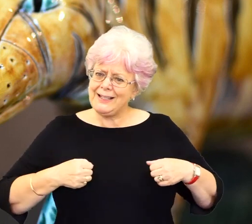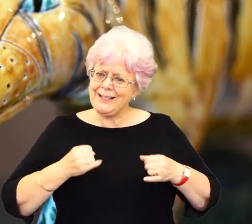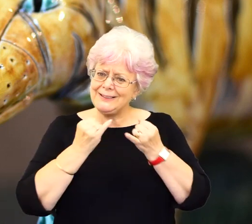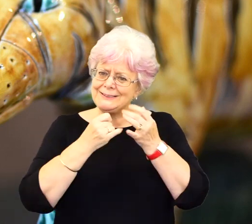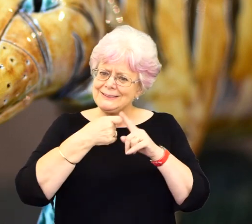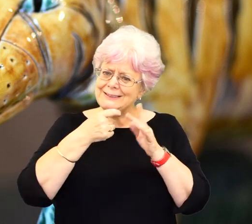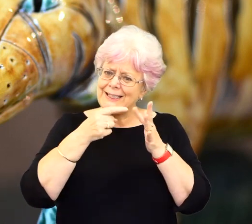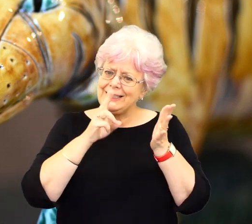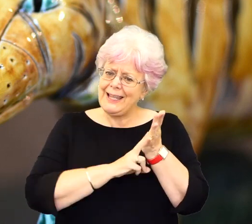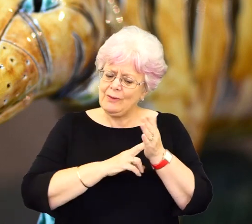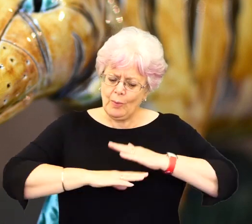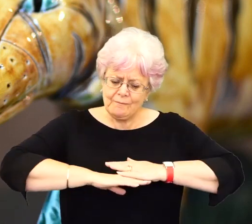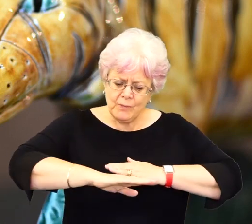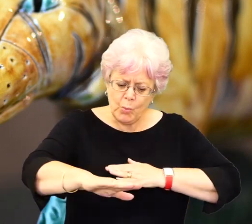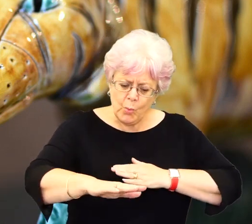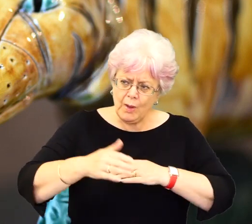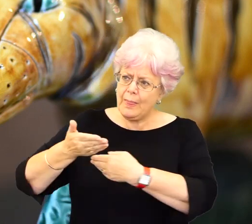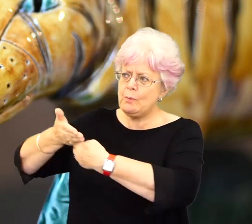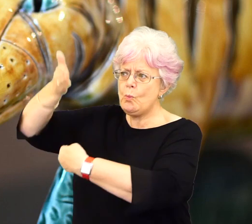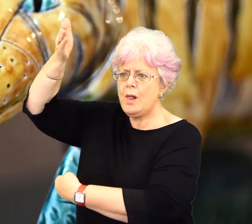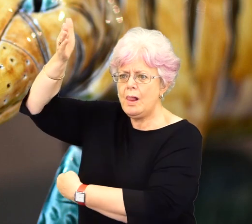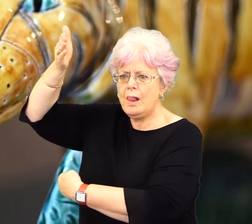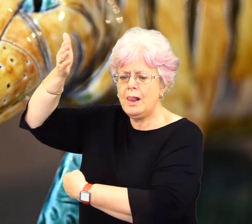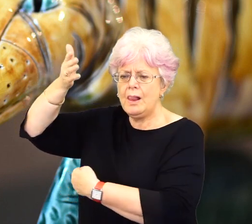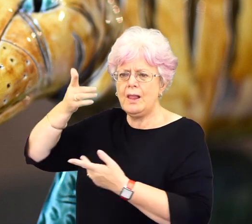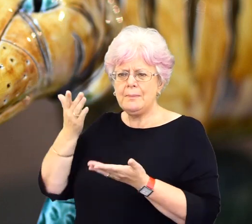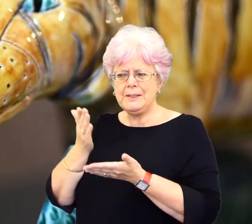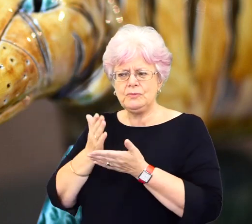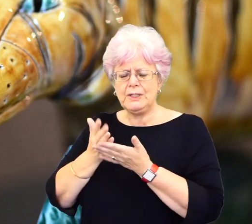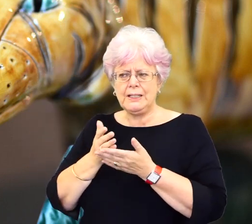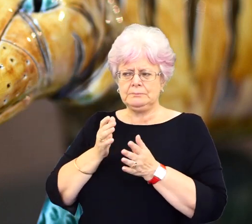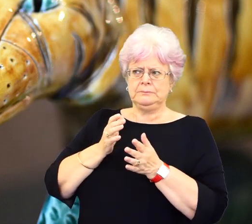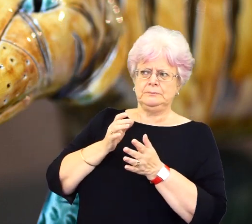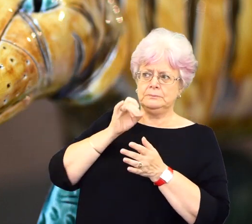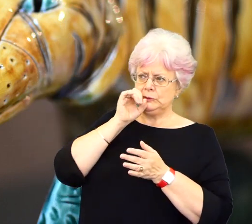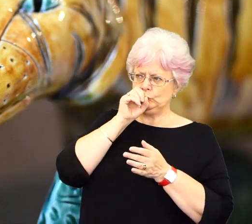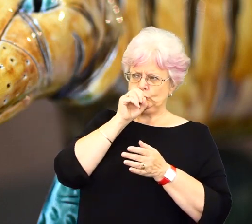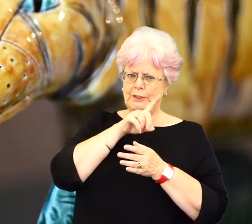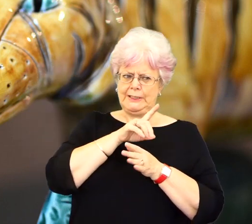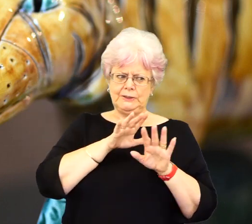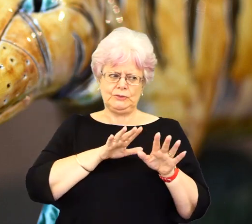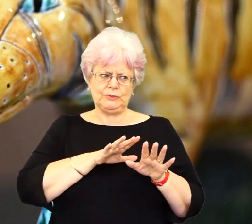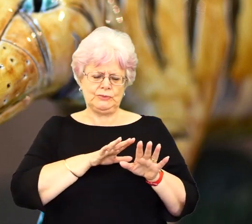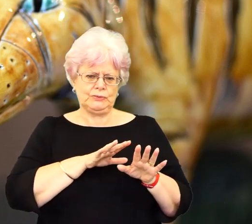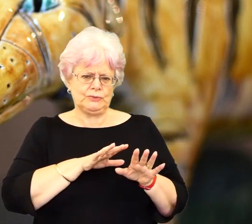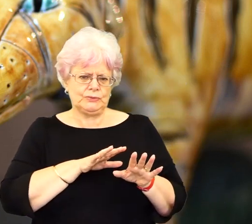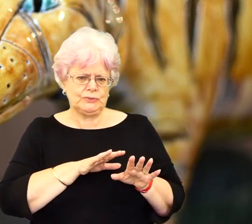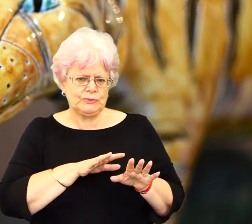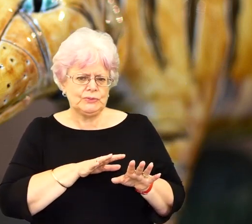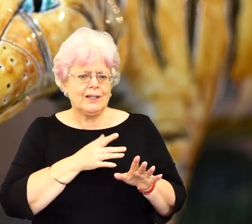on the floor and I think, and I think all these sort of exotic sort of, quite sort of, strange places that we used to go,